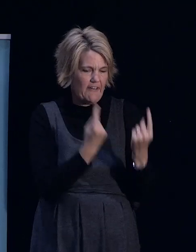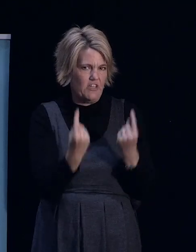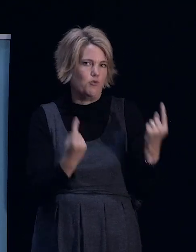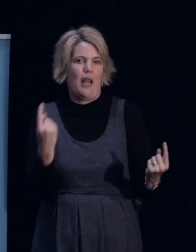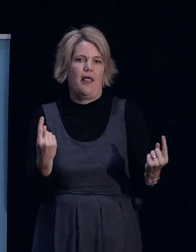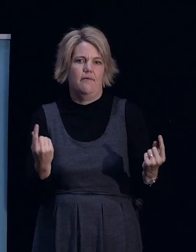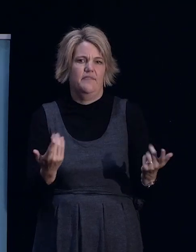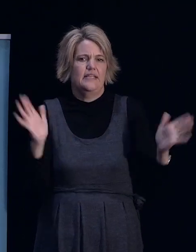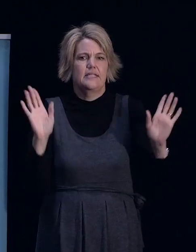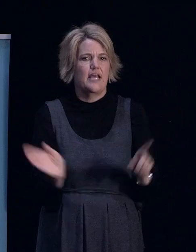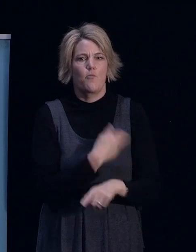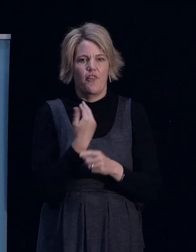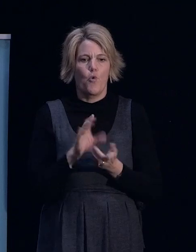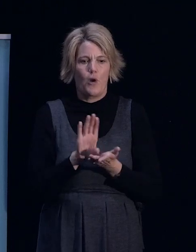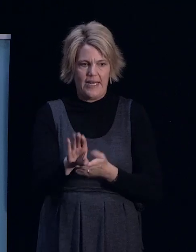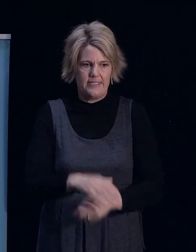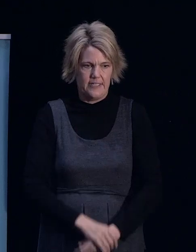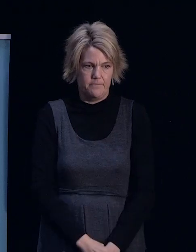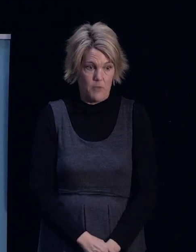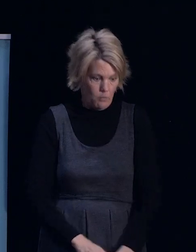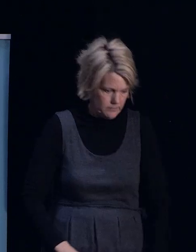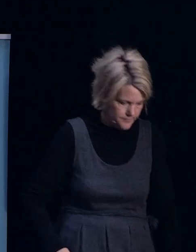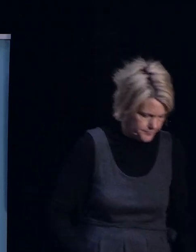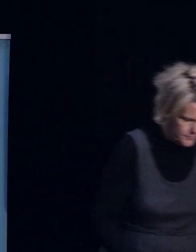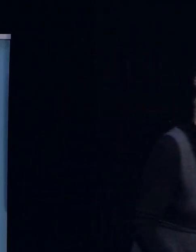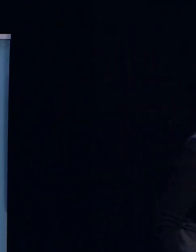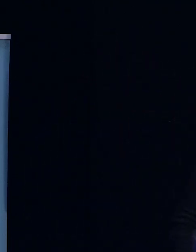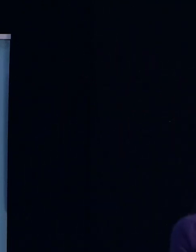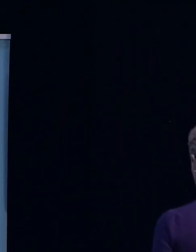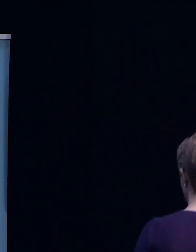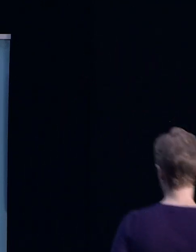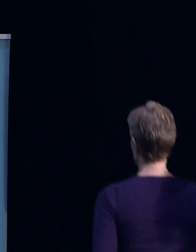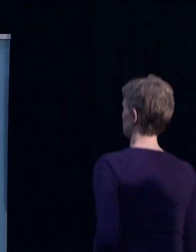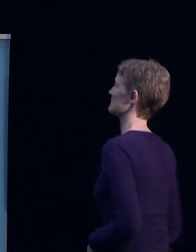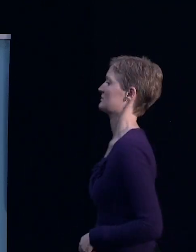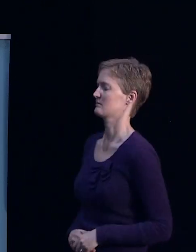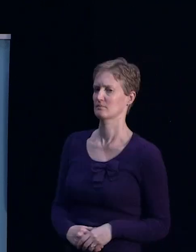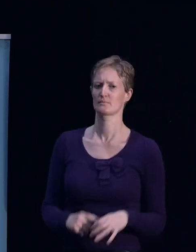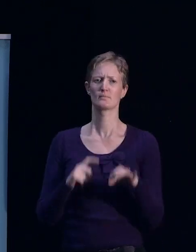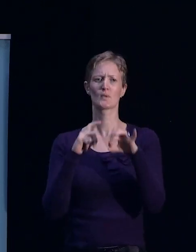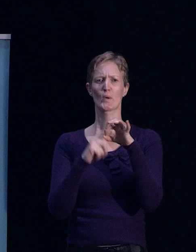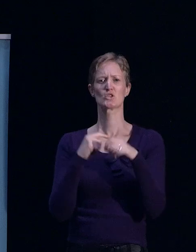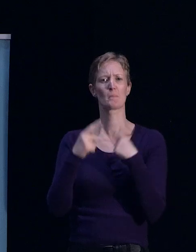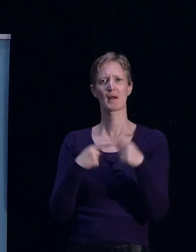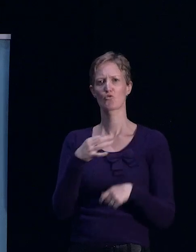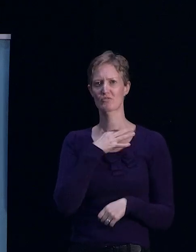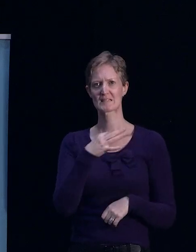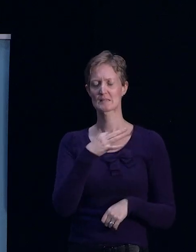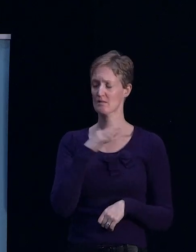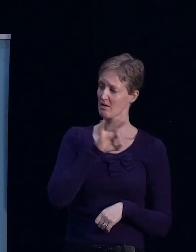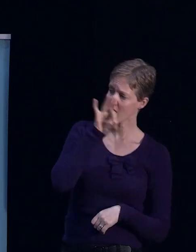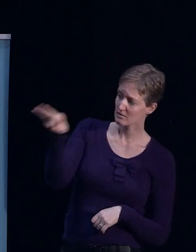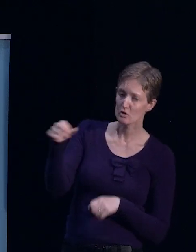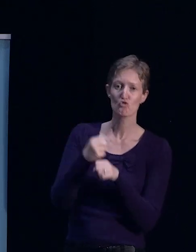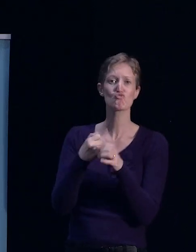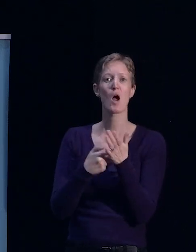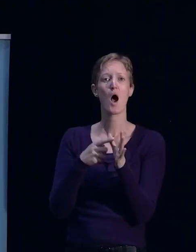Great. Thanks, Tracey. The next series of questions is around risk. And I'm going to get Grant to talk about risk. But